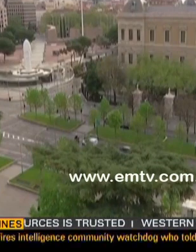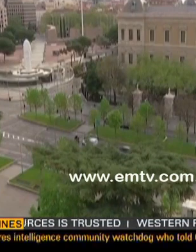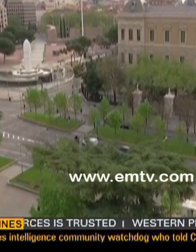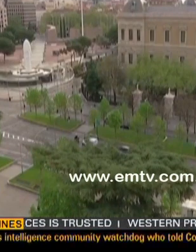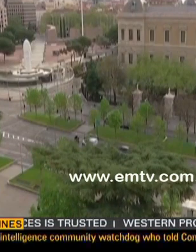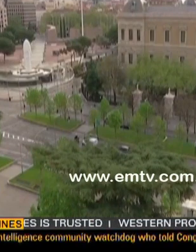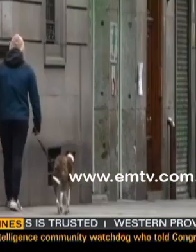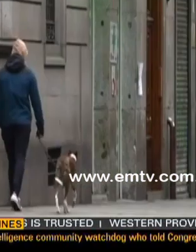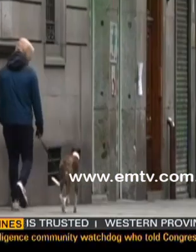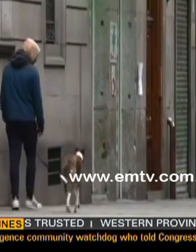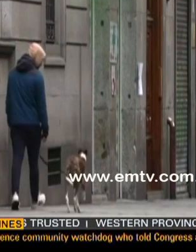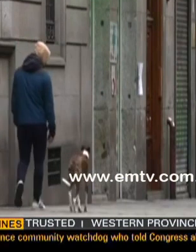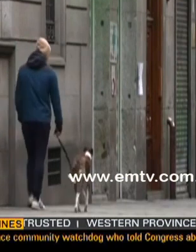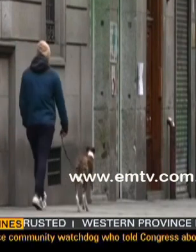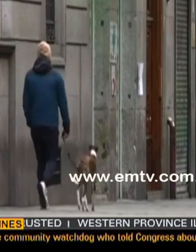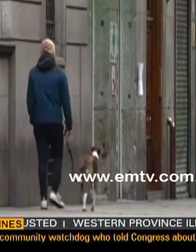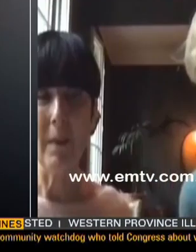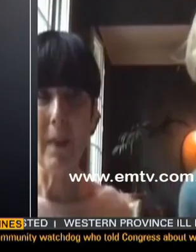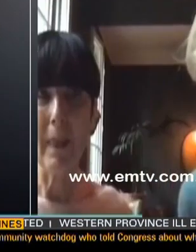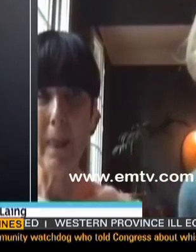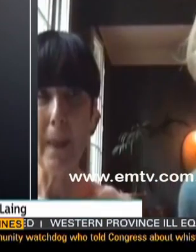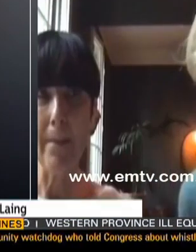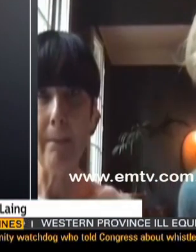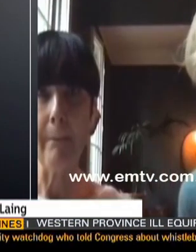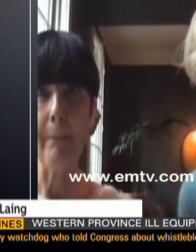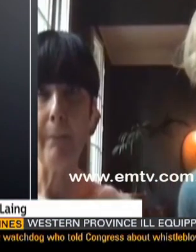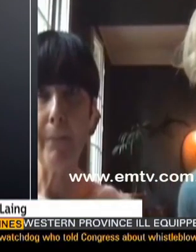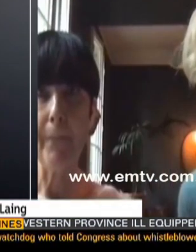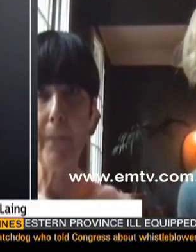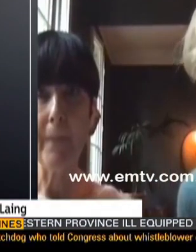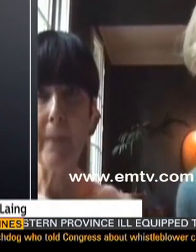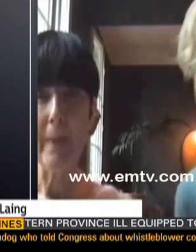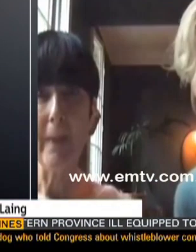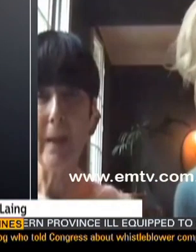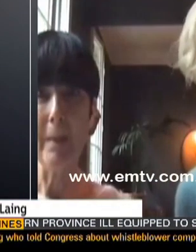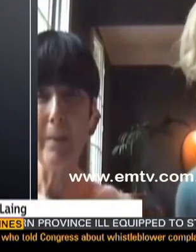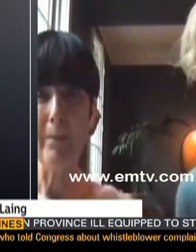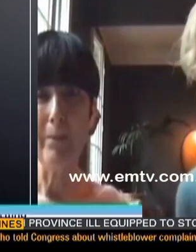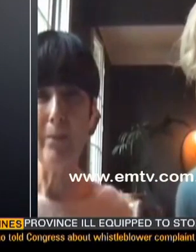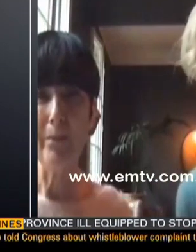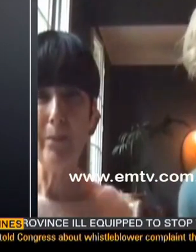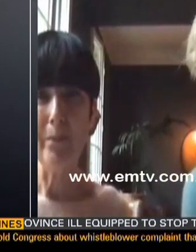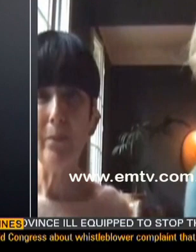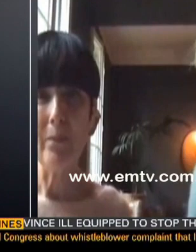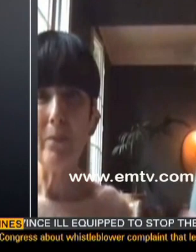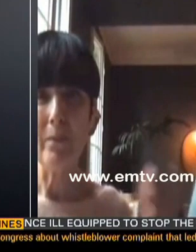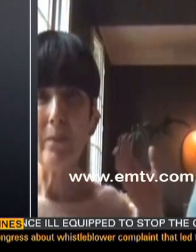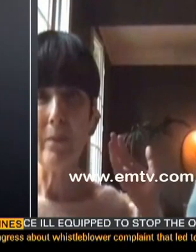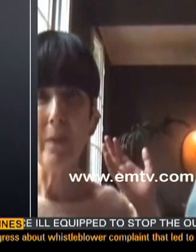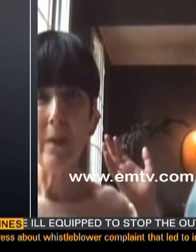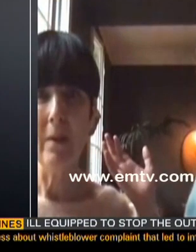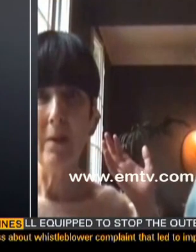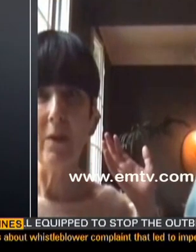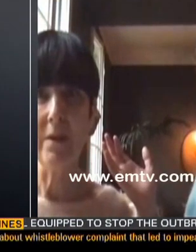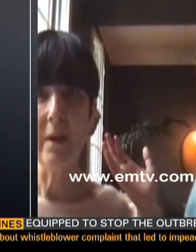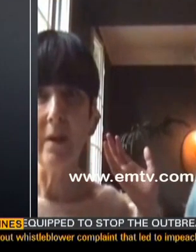very different. It's not a situation like that. You can talk to anyone and someone give you advice on how to handle it. It's just a matter of we're all looking at each other